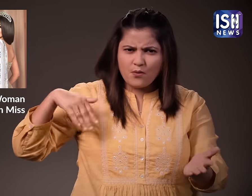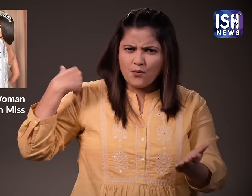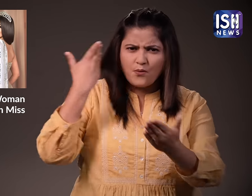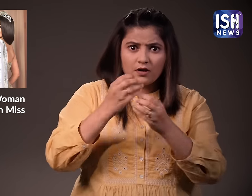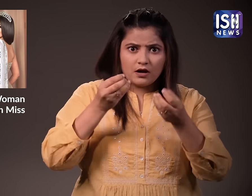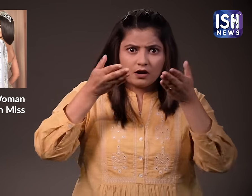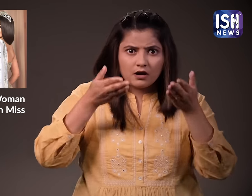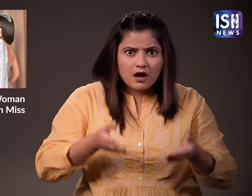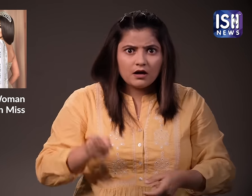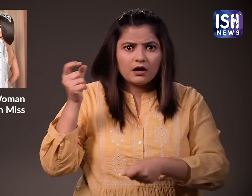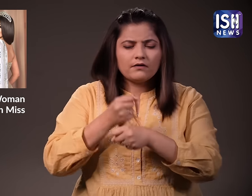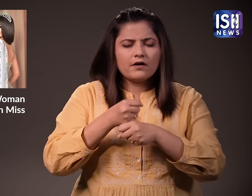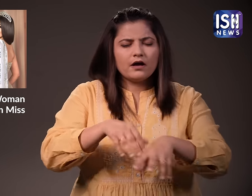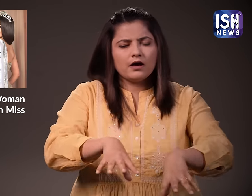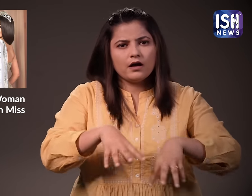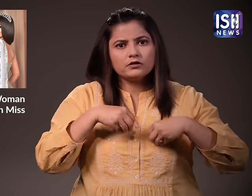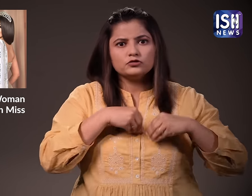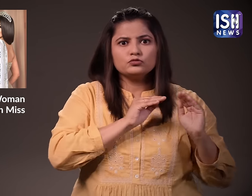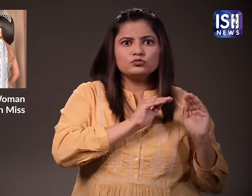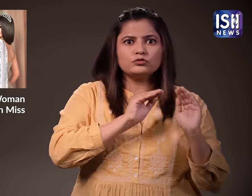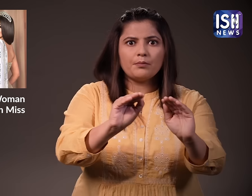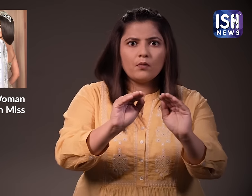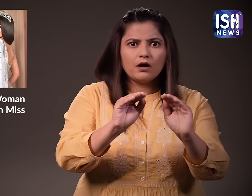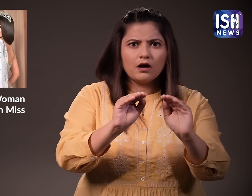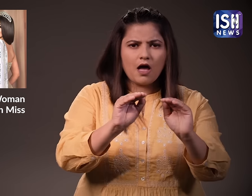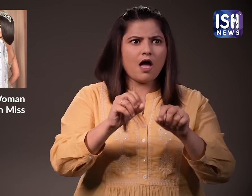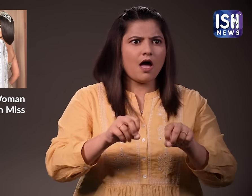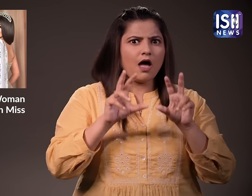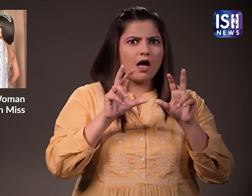a long time, they are now supporting it. Quite surprising, isn't it?